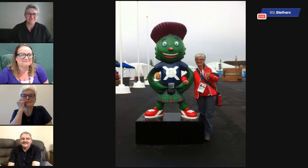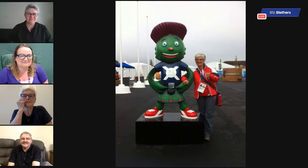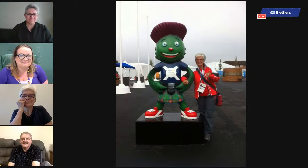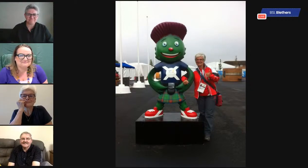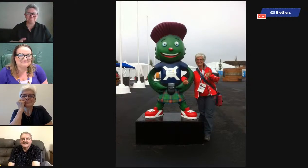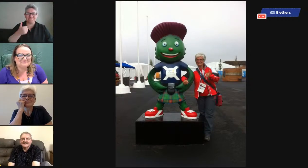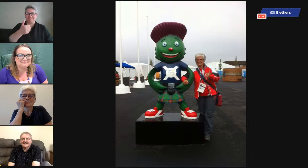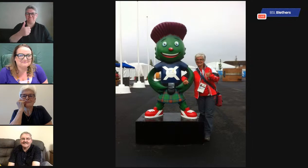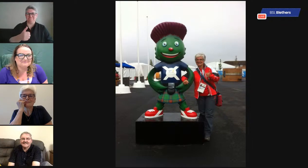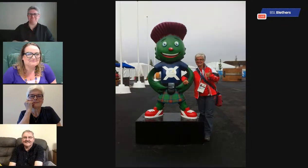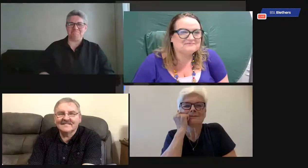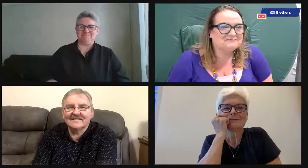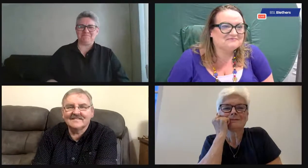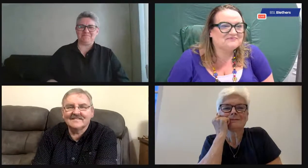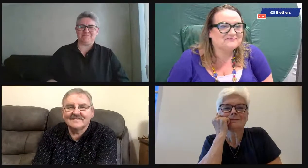Isn't that great? Lovely.